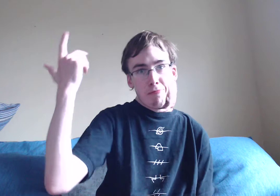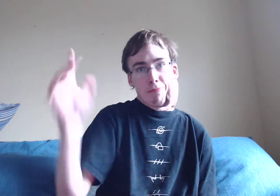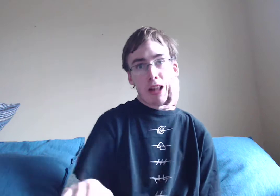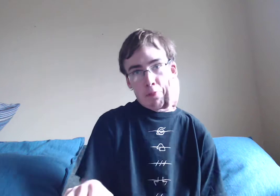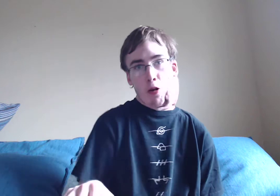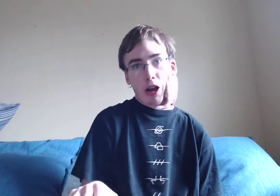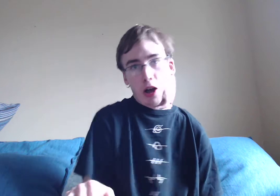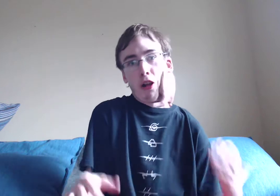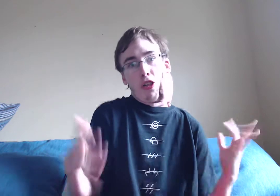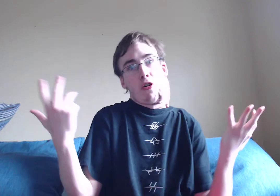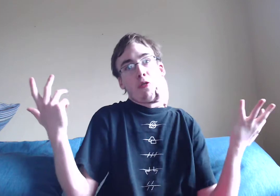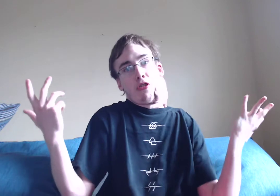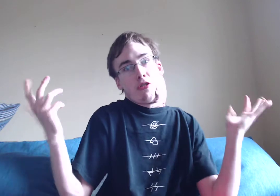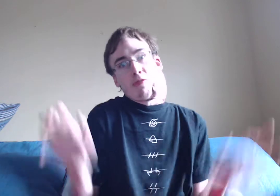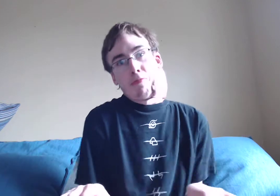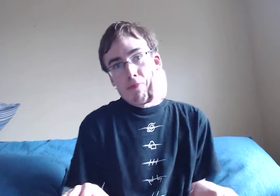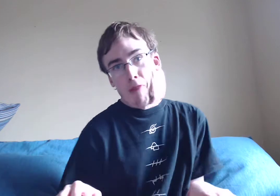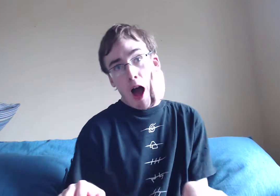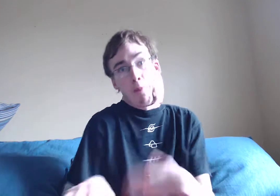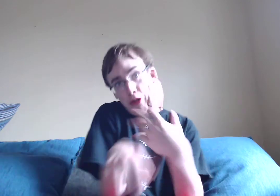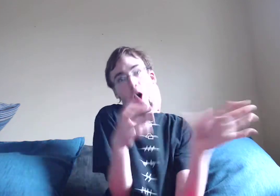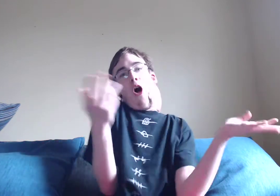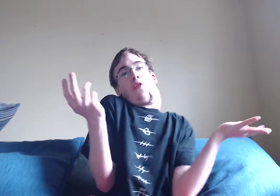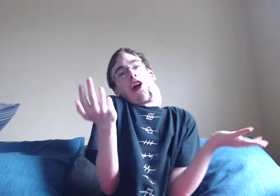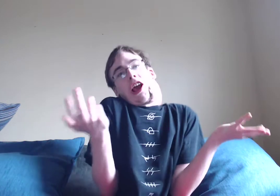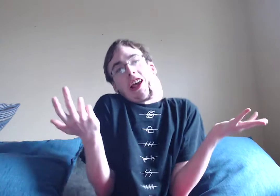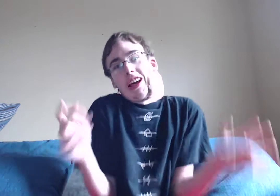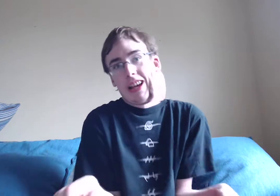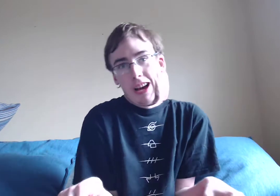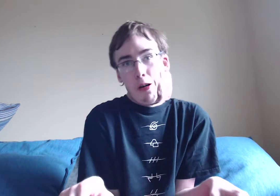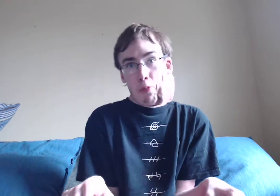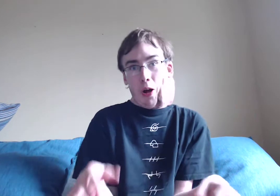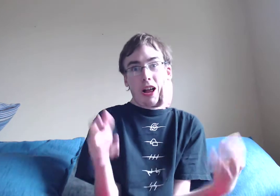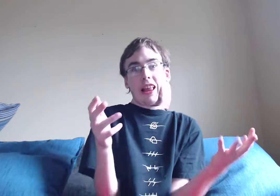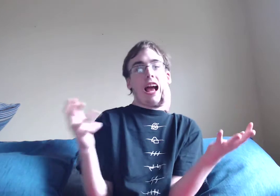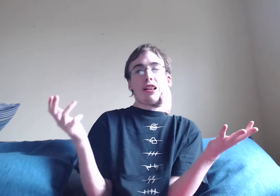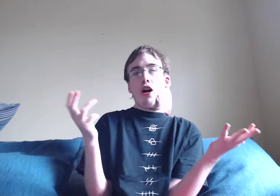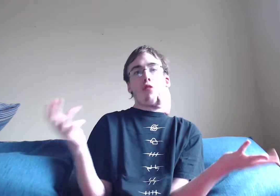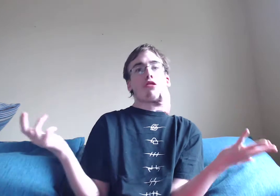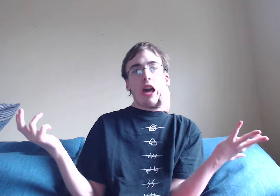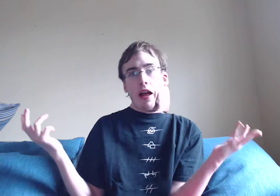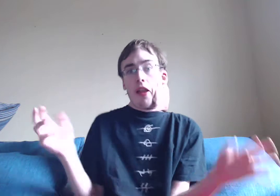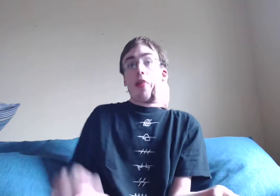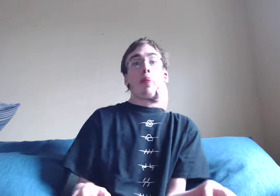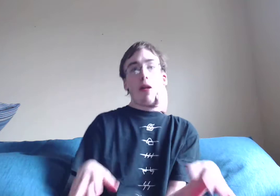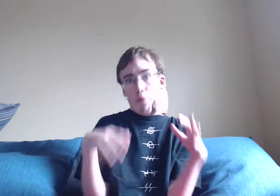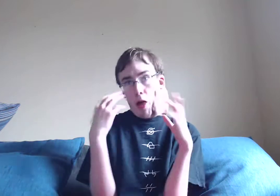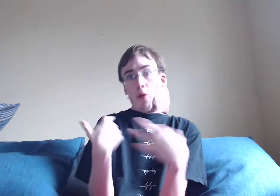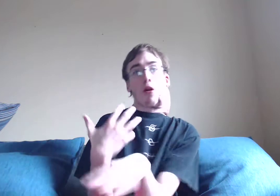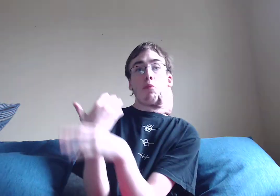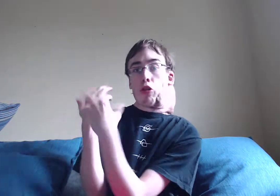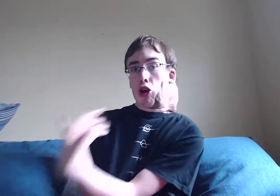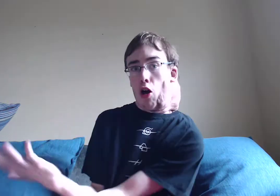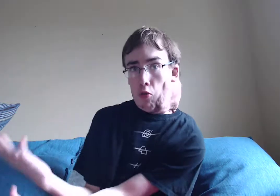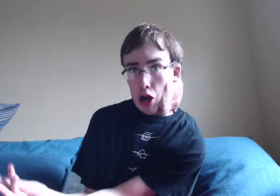Brooke is going to lose. I'm sorry. Brooke stands no chance. Big Mom is going to win Yonko.